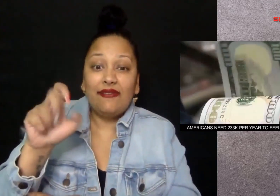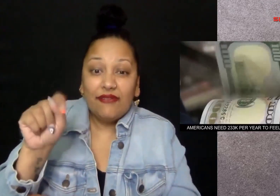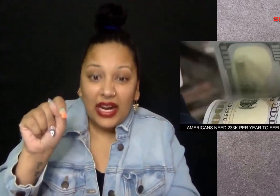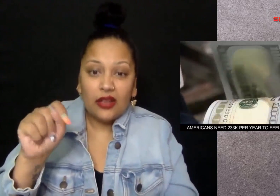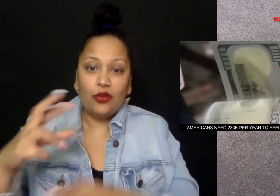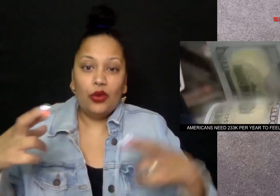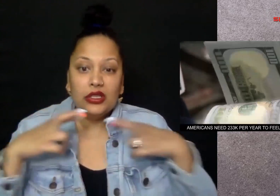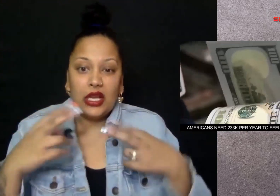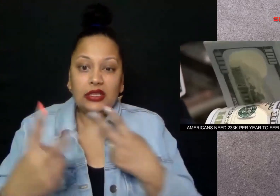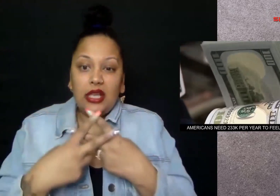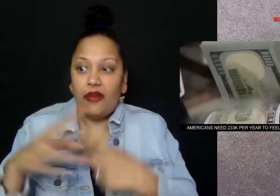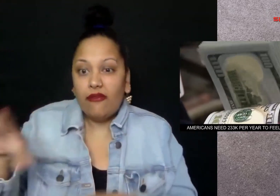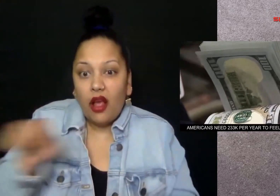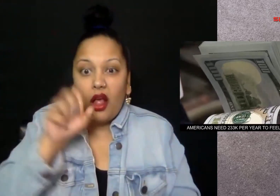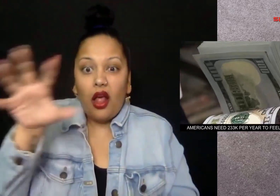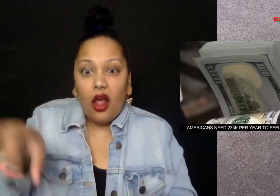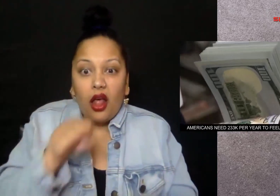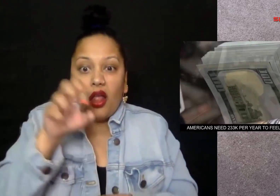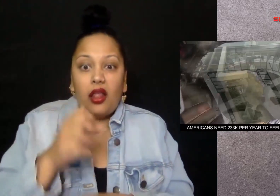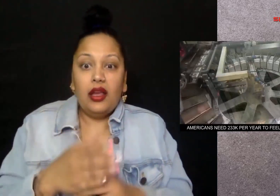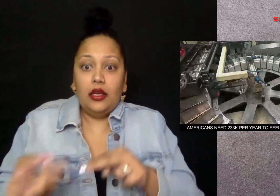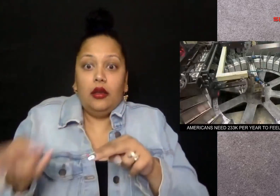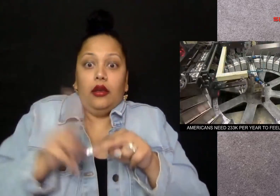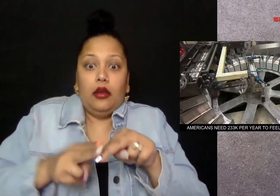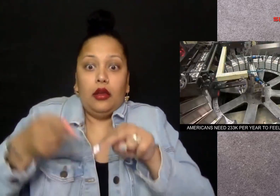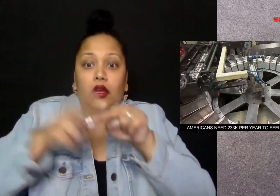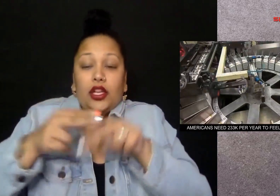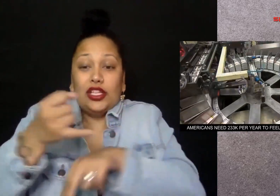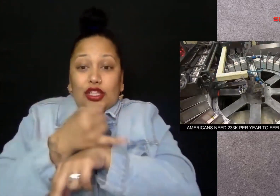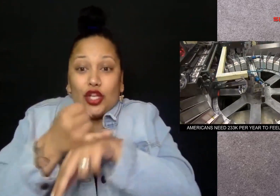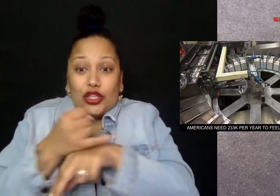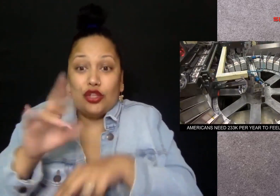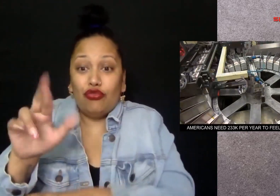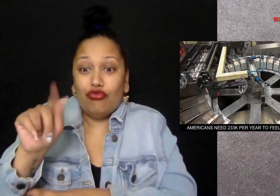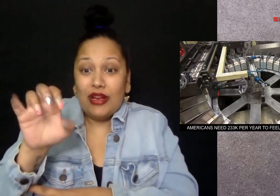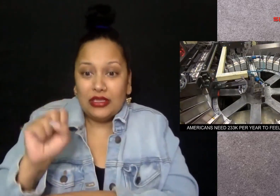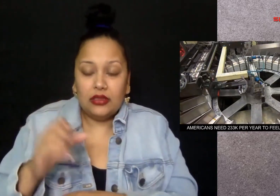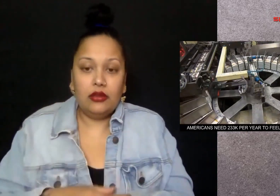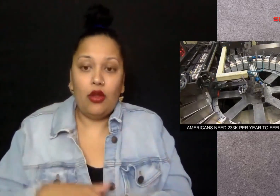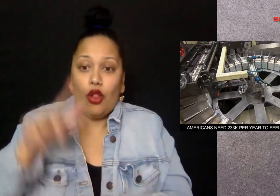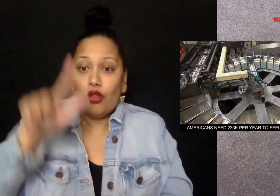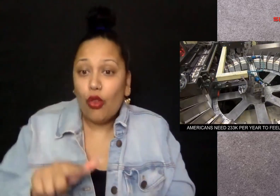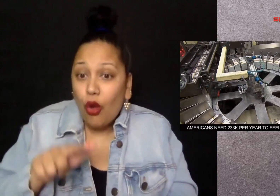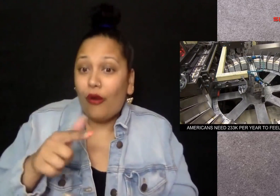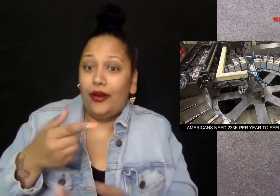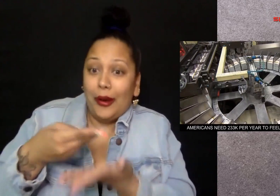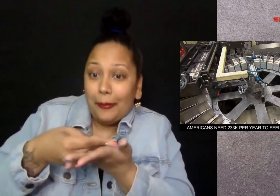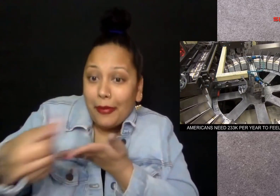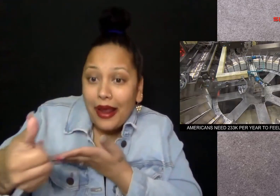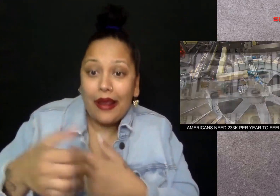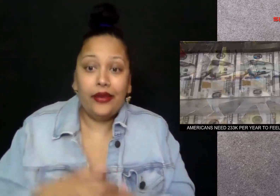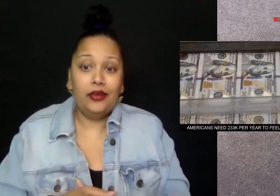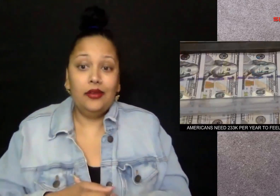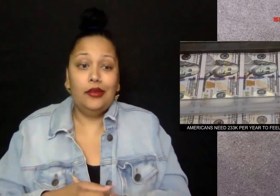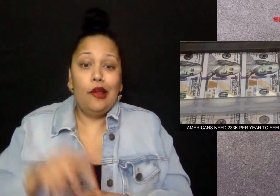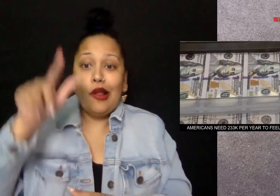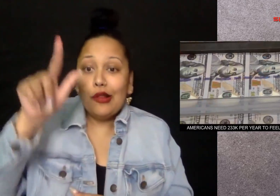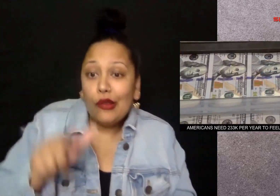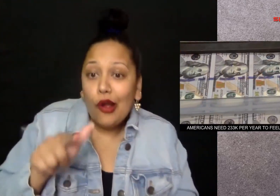insufficient retirement savings rising interest rates low pay or